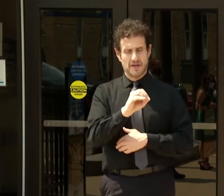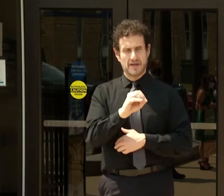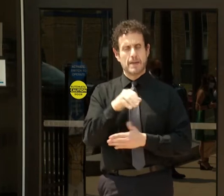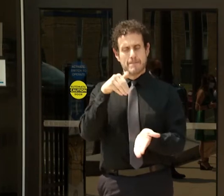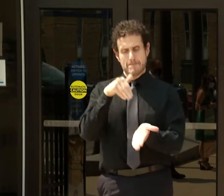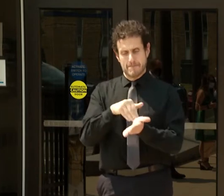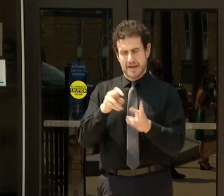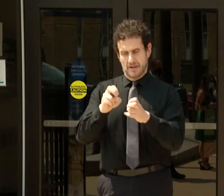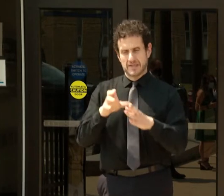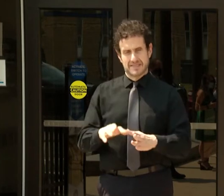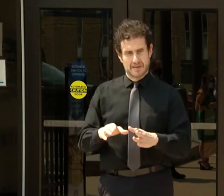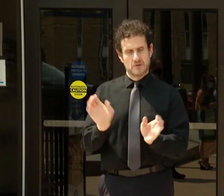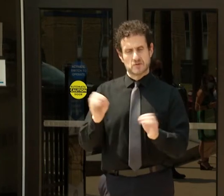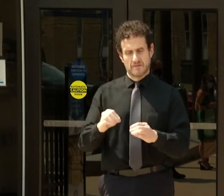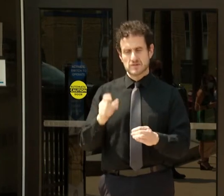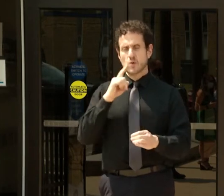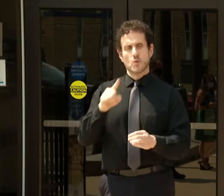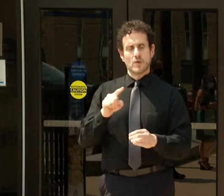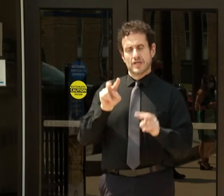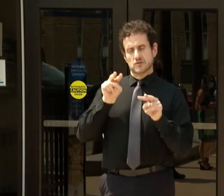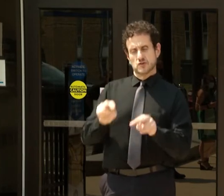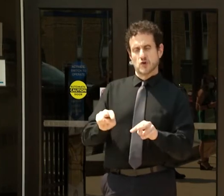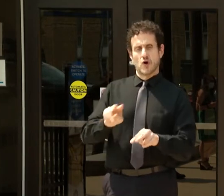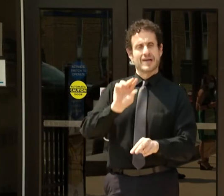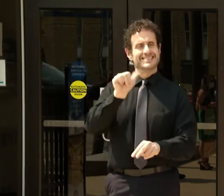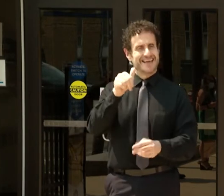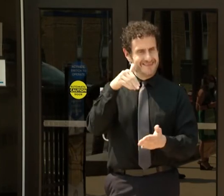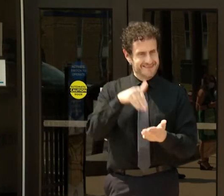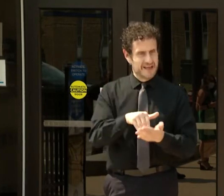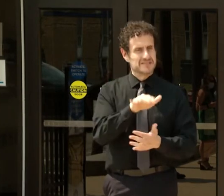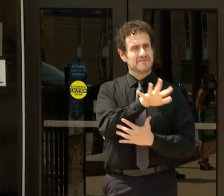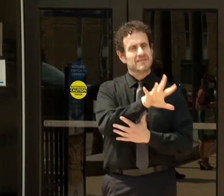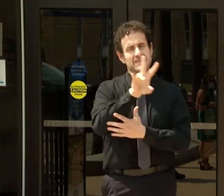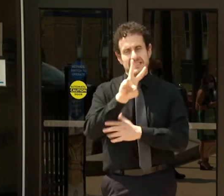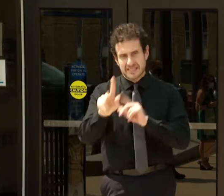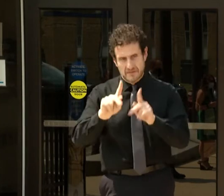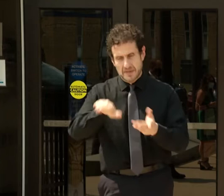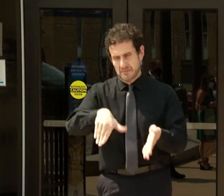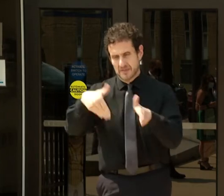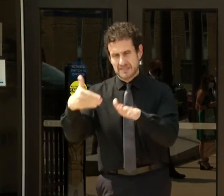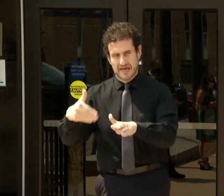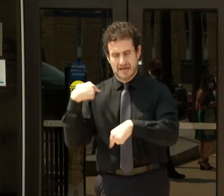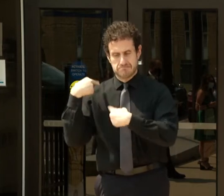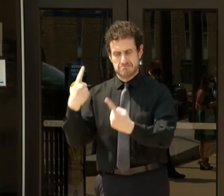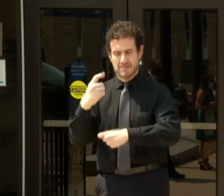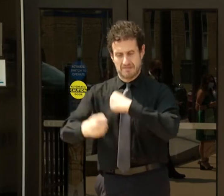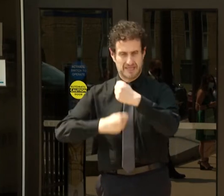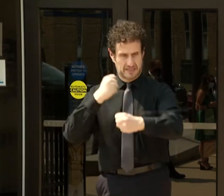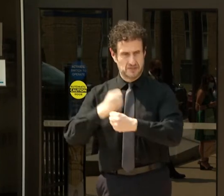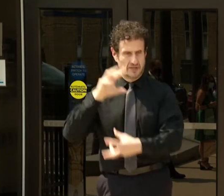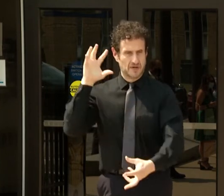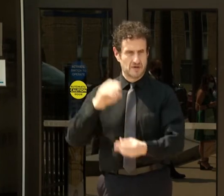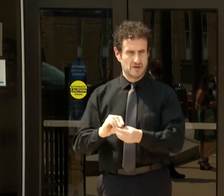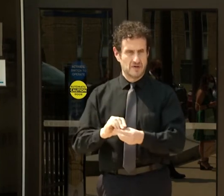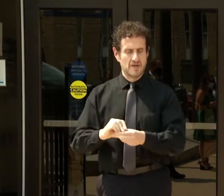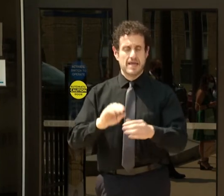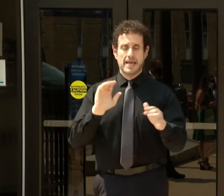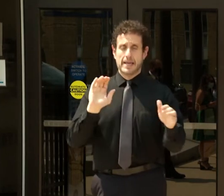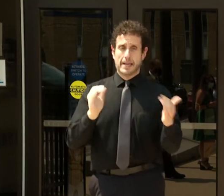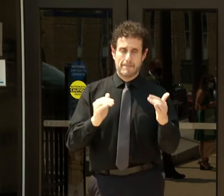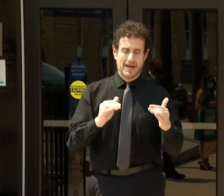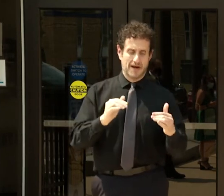jurisdiction over our 10,057th case for the year. We keep comparing 2020